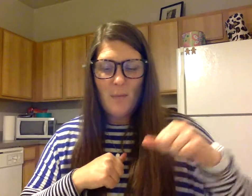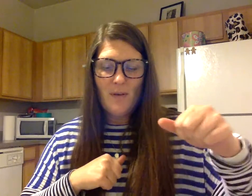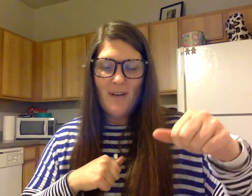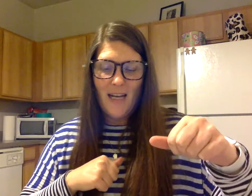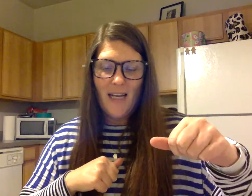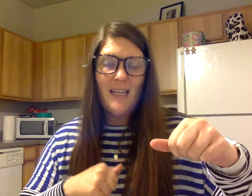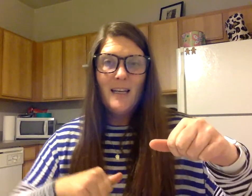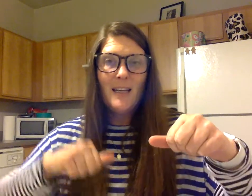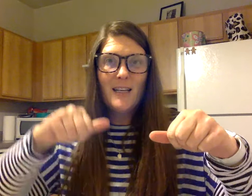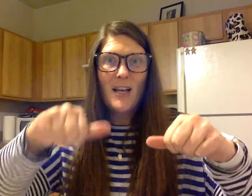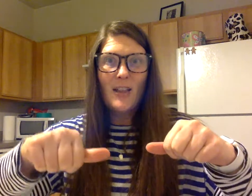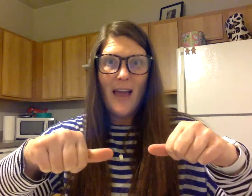Provide, collapse.